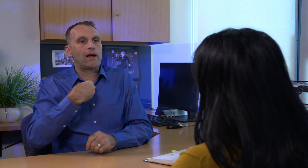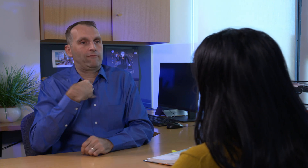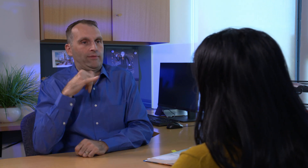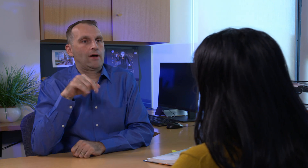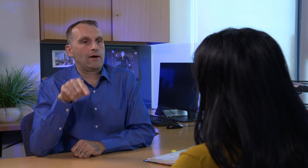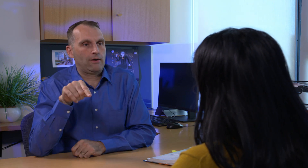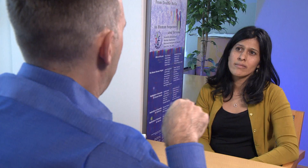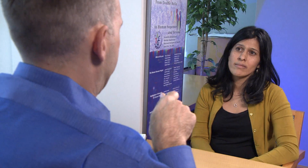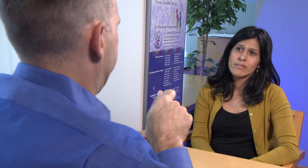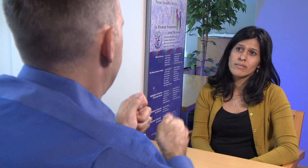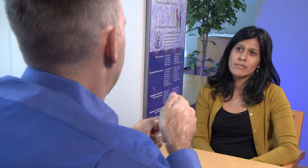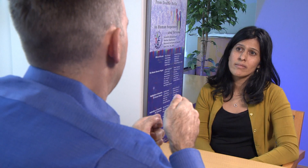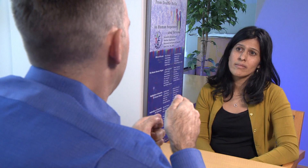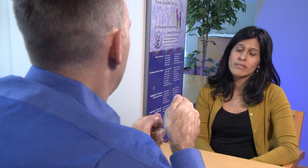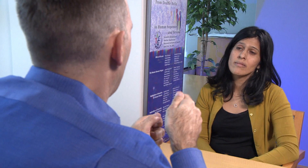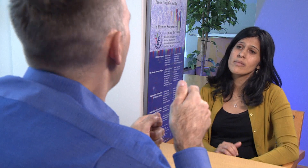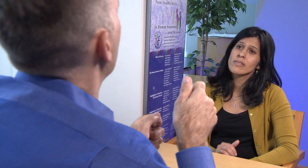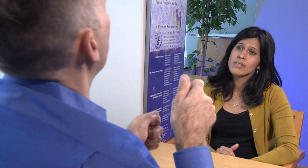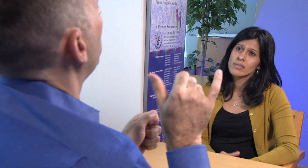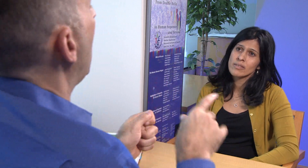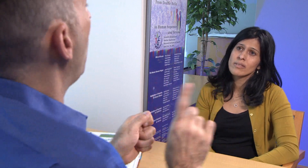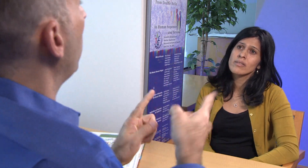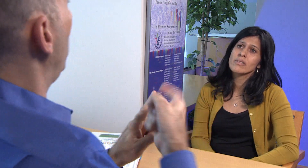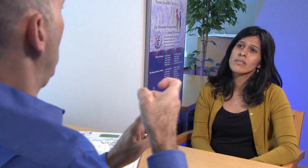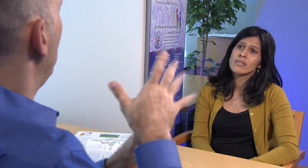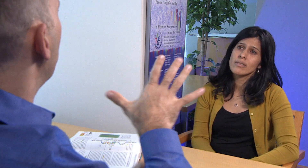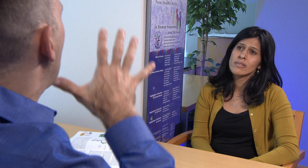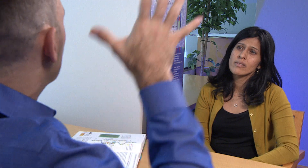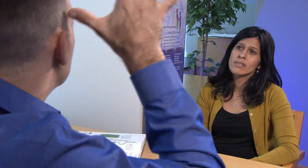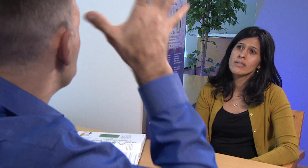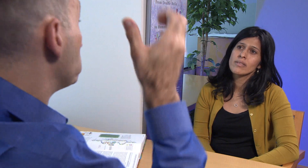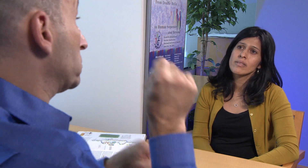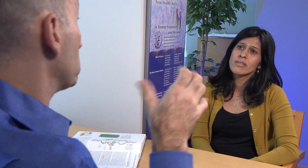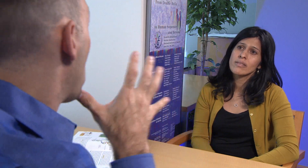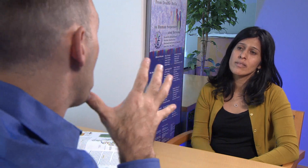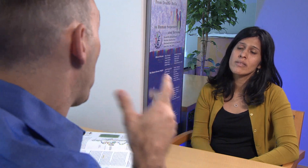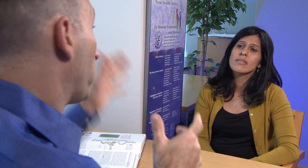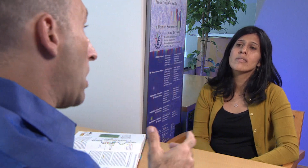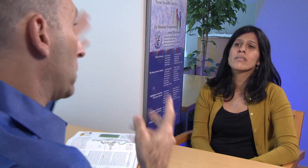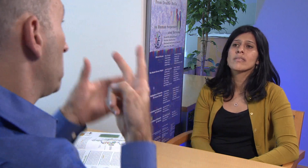We've seen that you do have that. It might have come from either one of your parents.